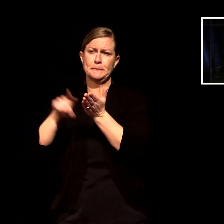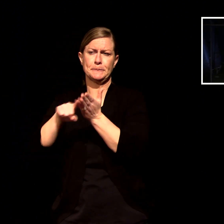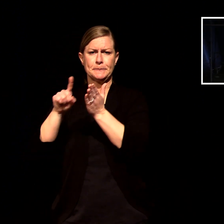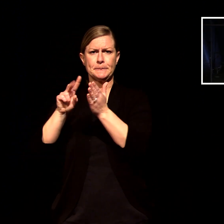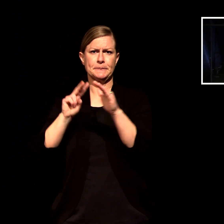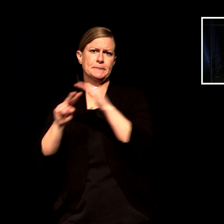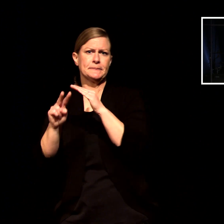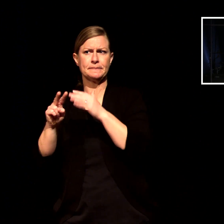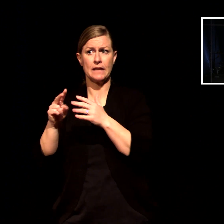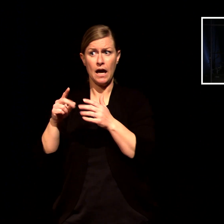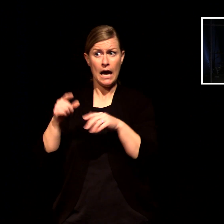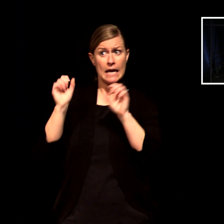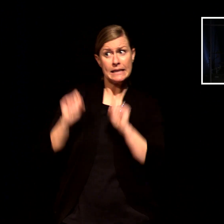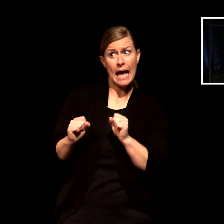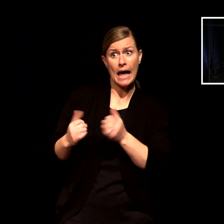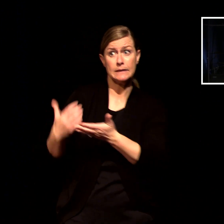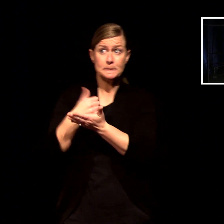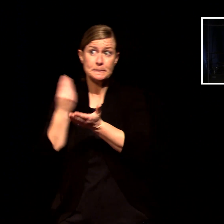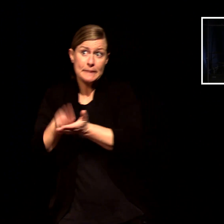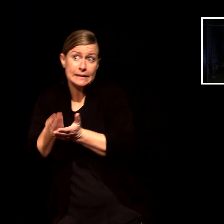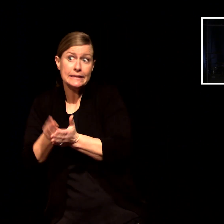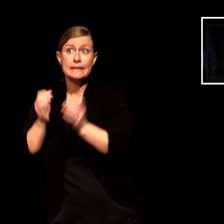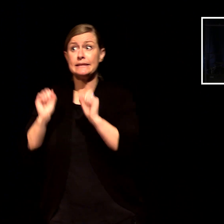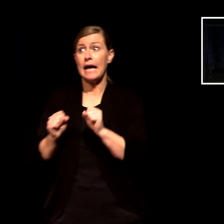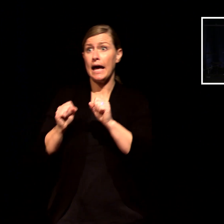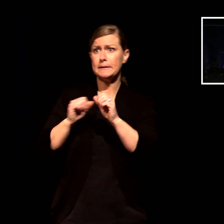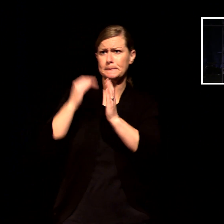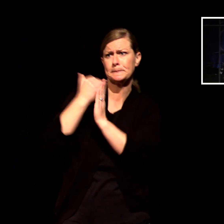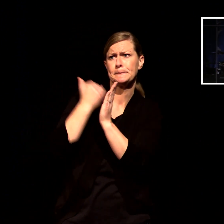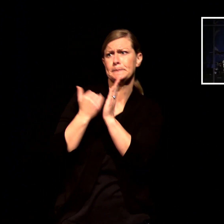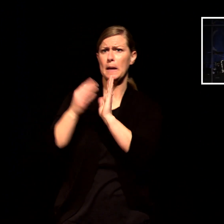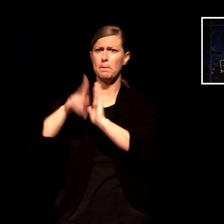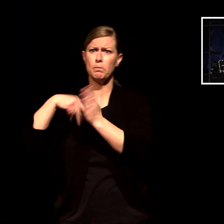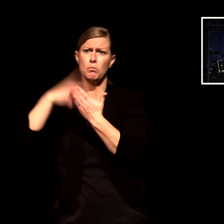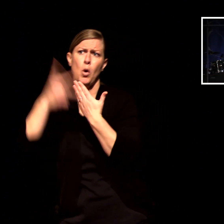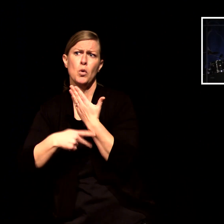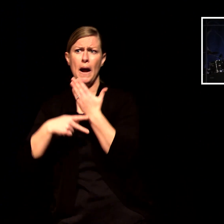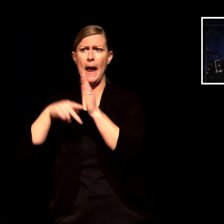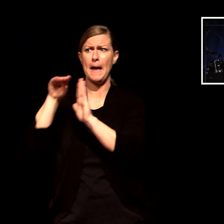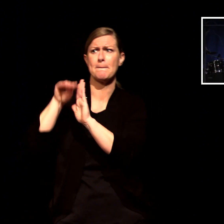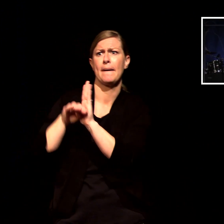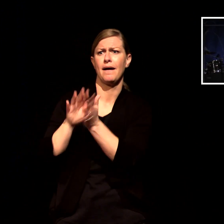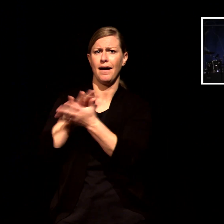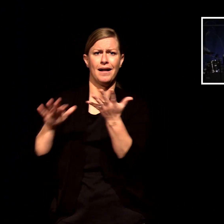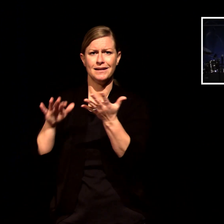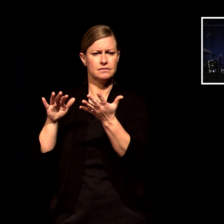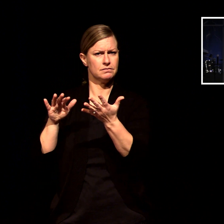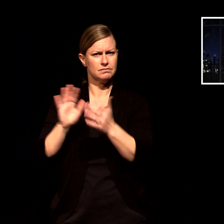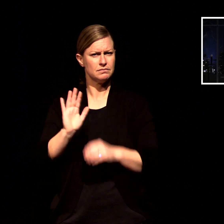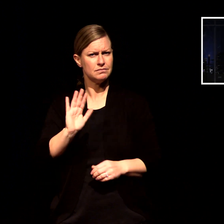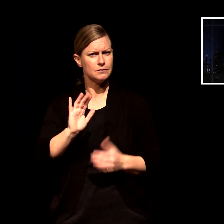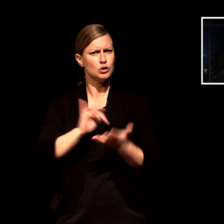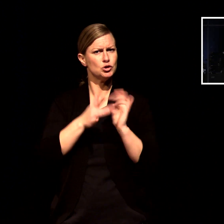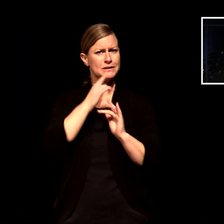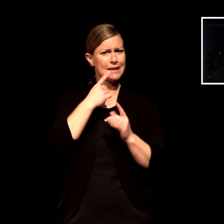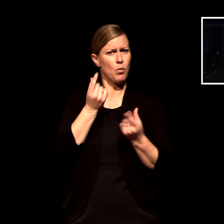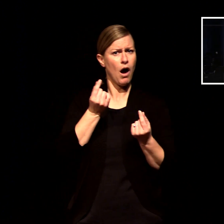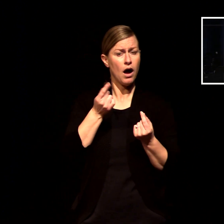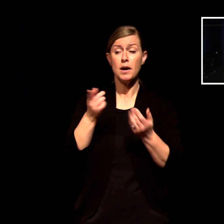he didn't hire a pr guy so that his social media would look good he said pray the first command isn't go